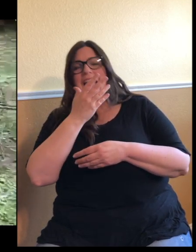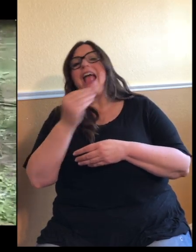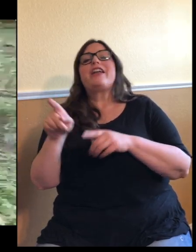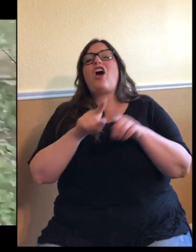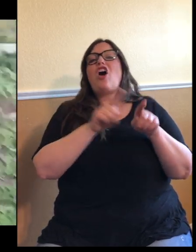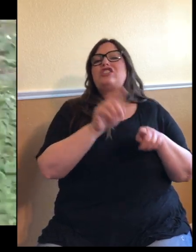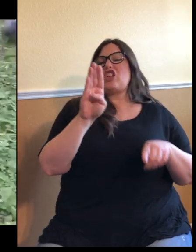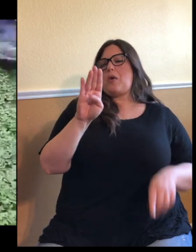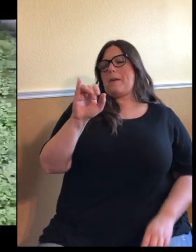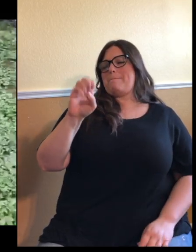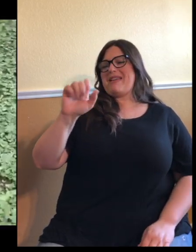need.